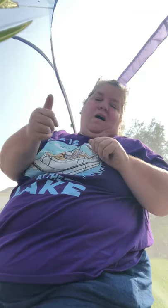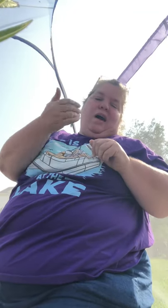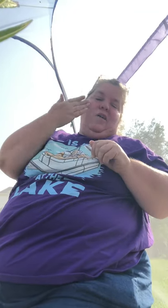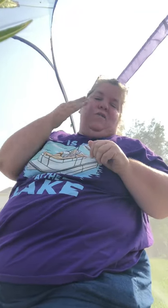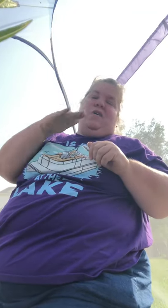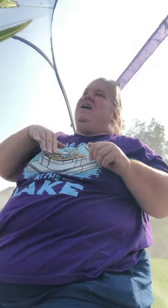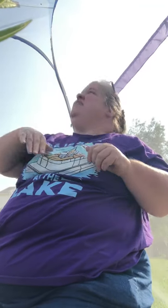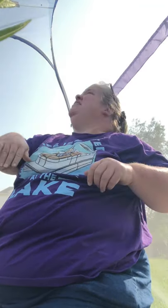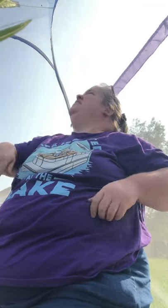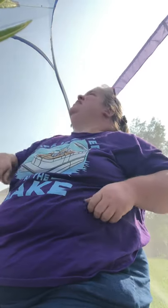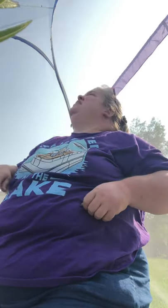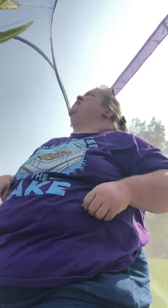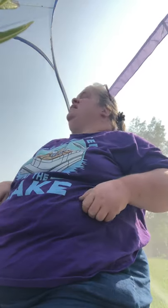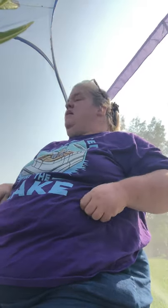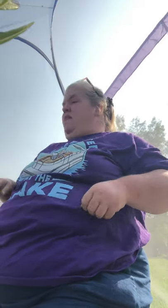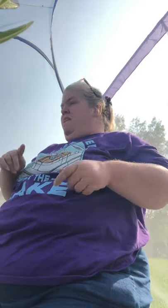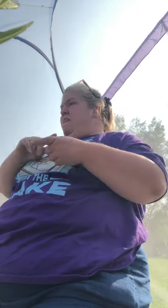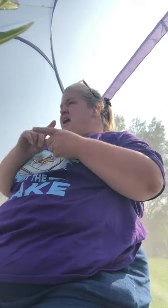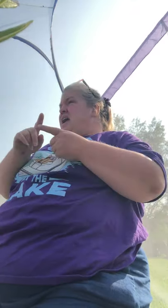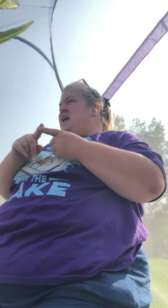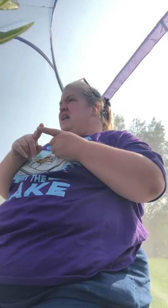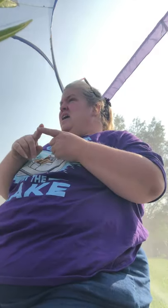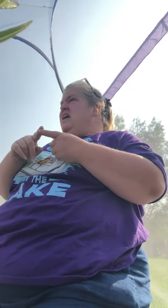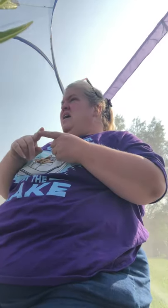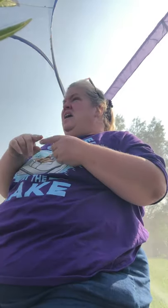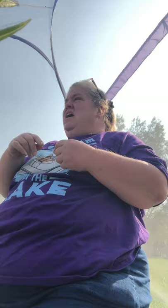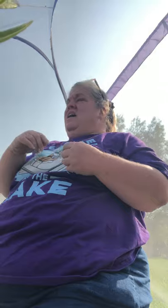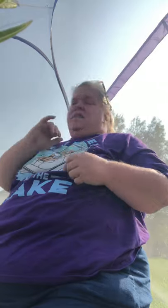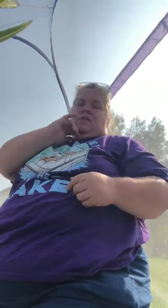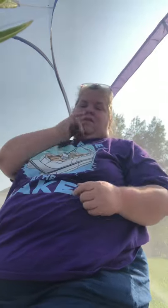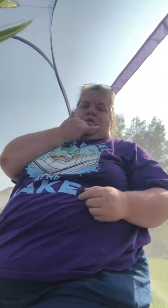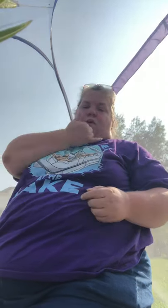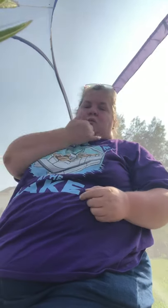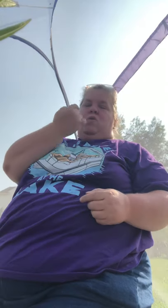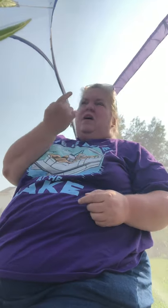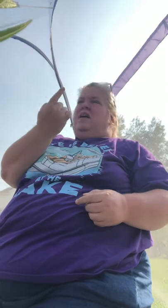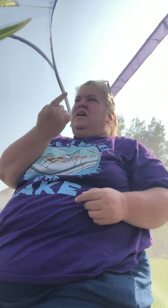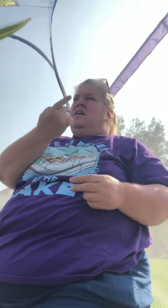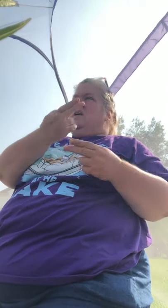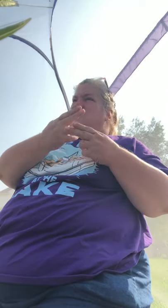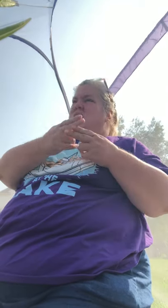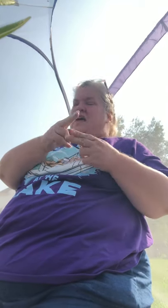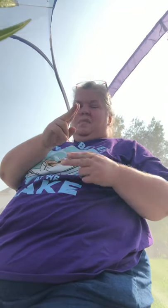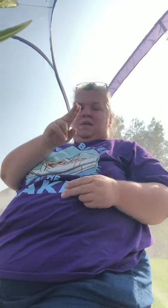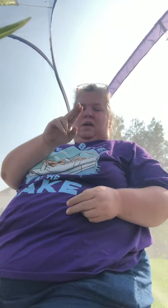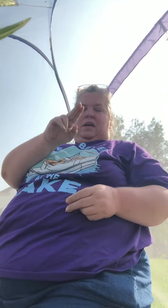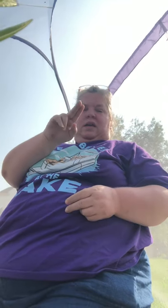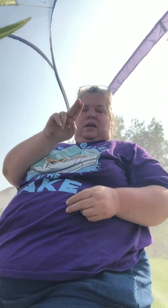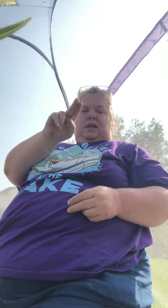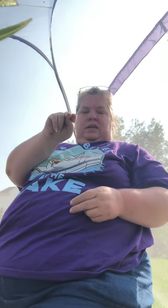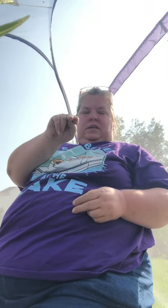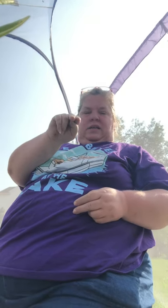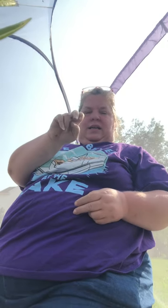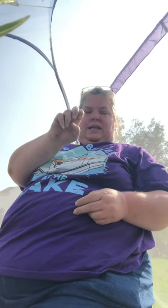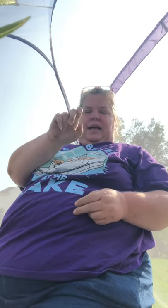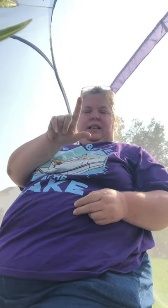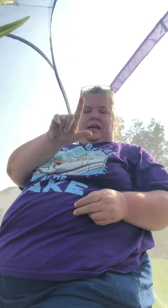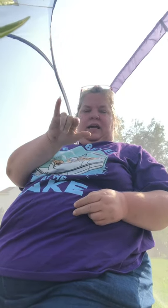I don't know yet then but the deformed one name is Nellie